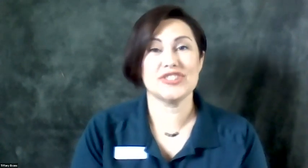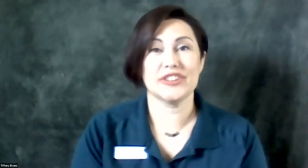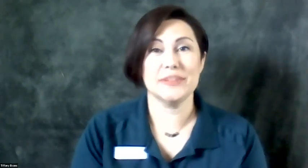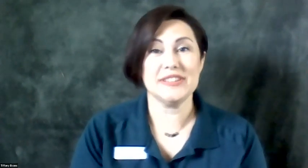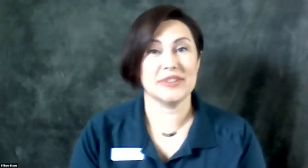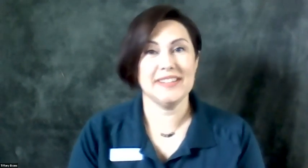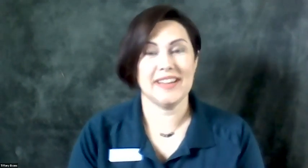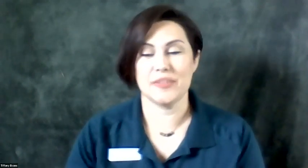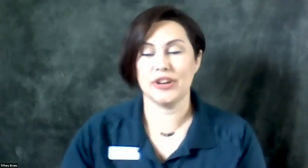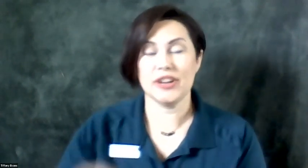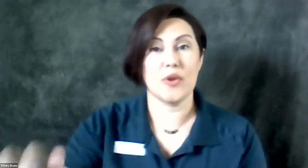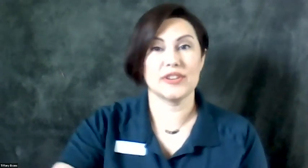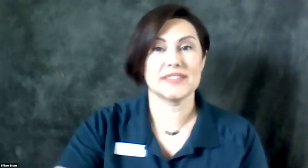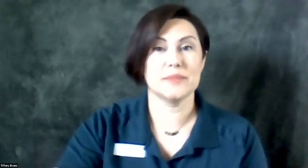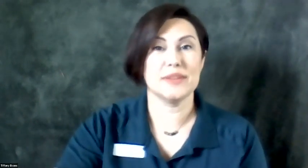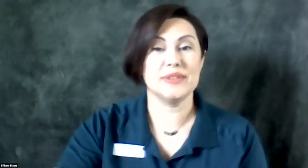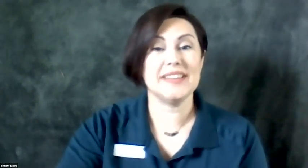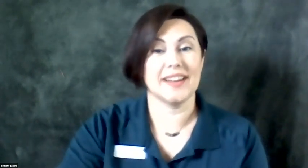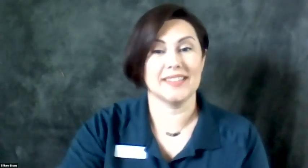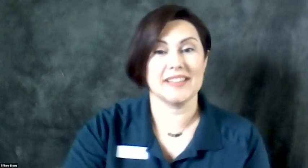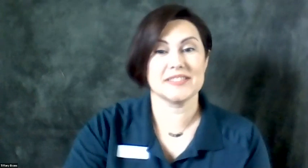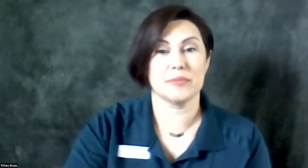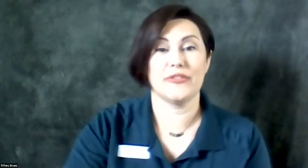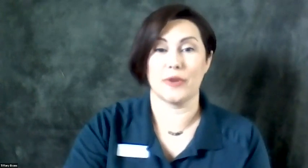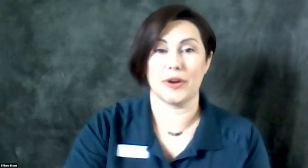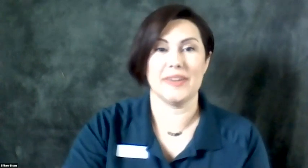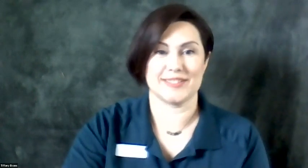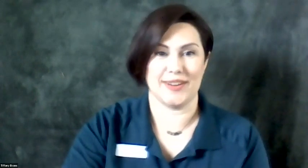sharing my screen and then we're going to go over some community guidelines for before we get started